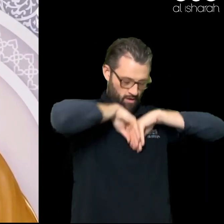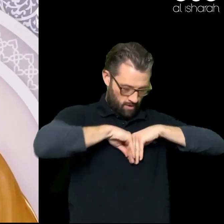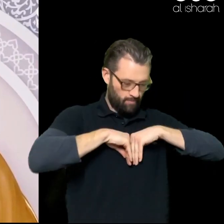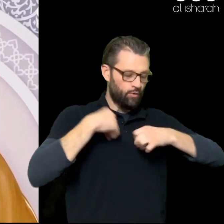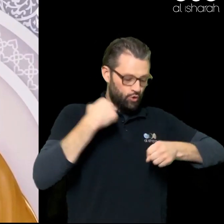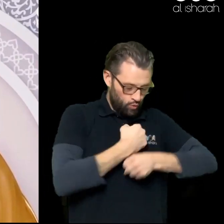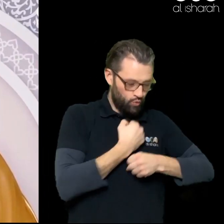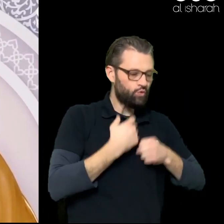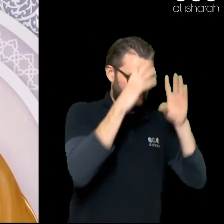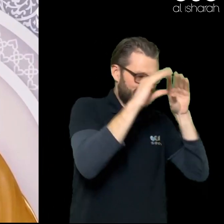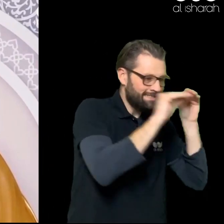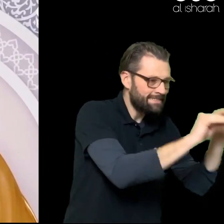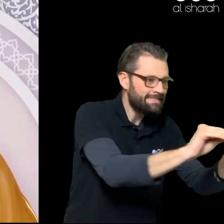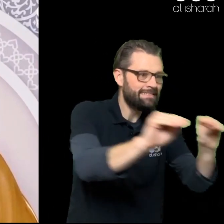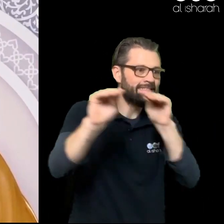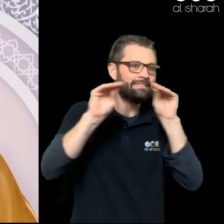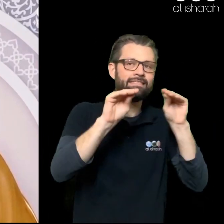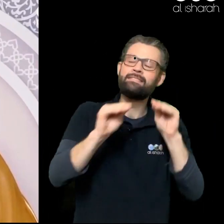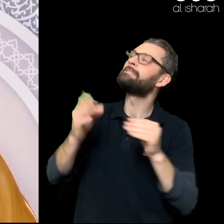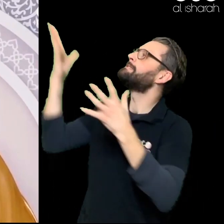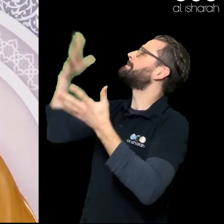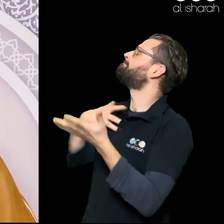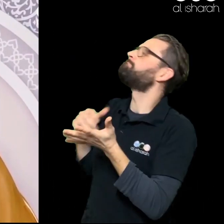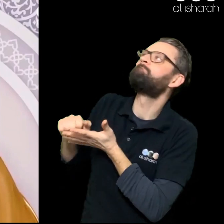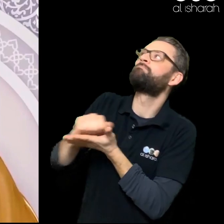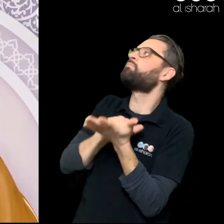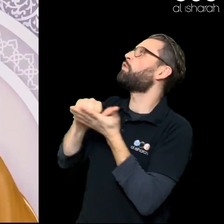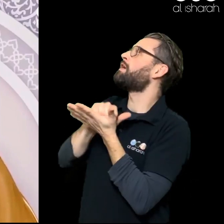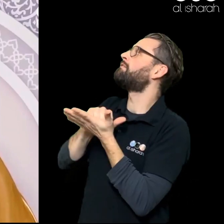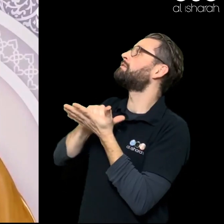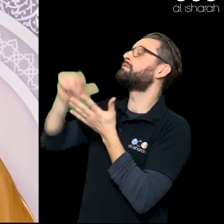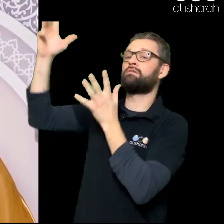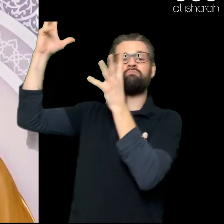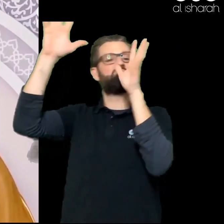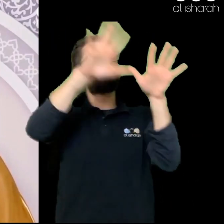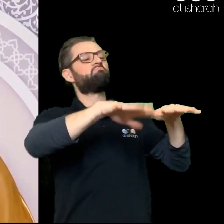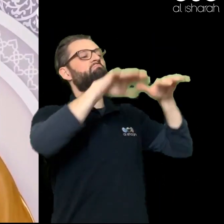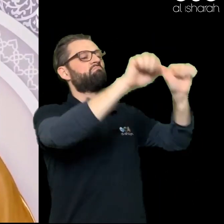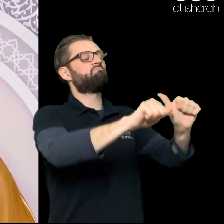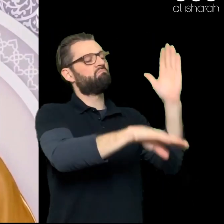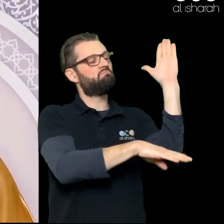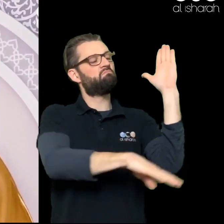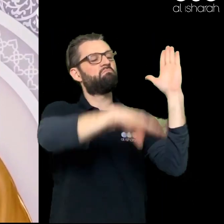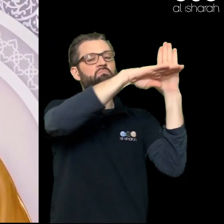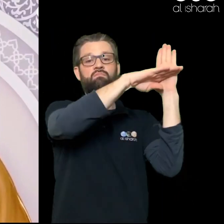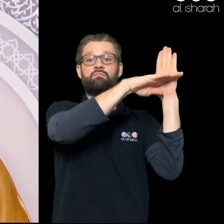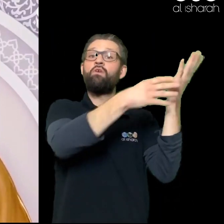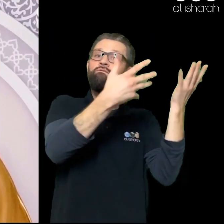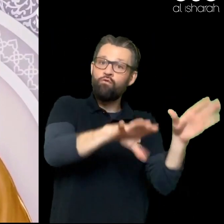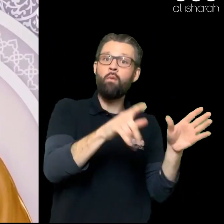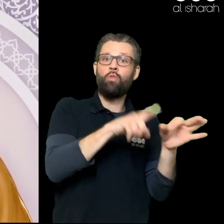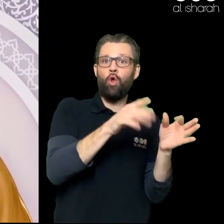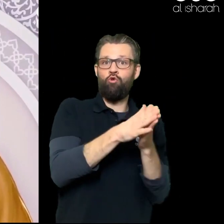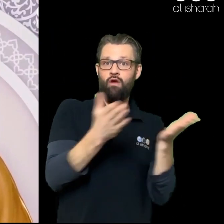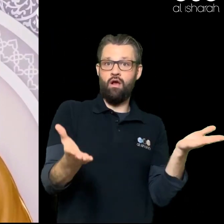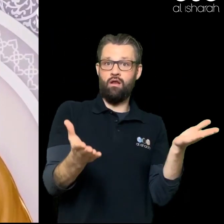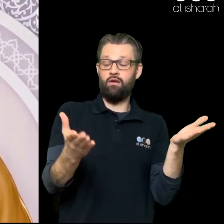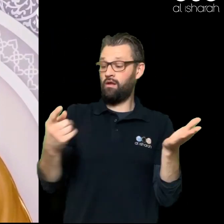bothered to practice upon it Or teach it to others Allah says It will bear witness against you On the day of judgment You don't want that to happen My